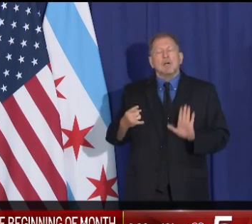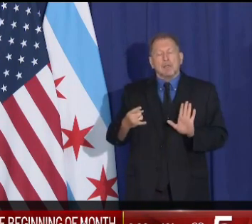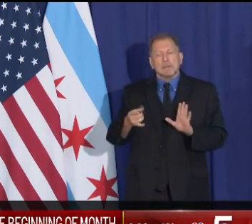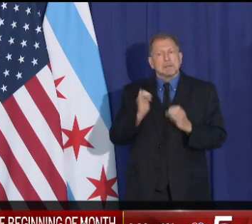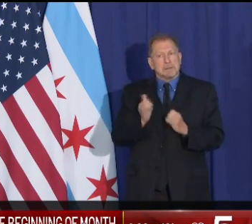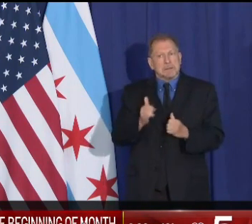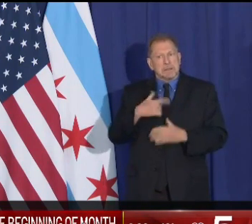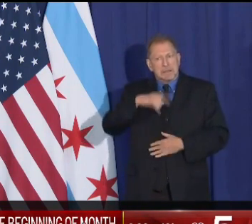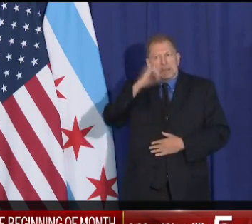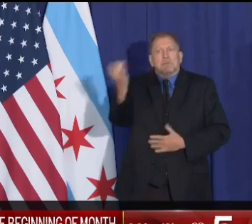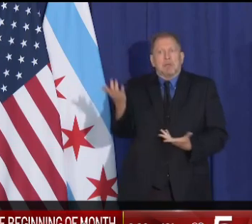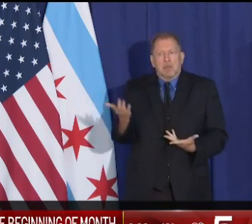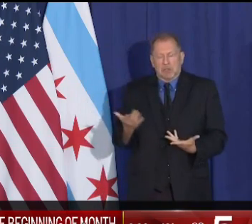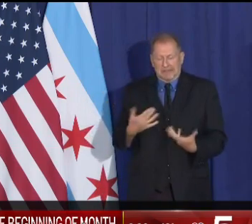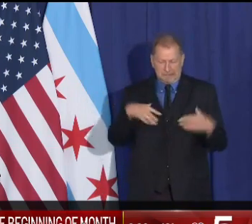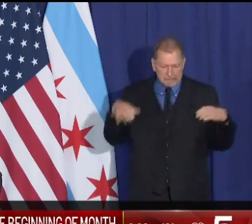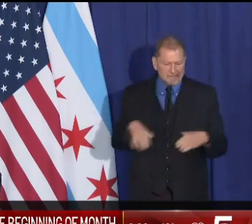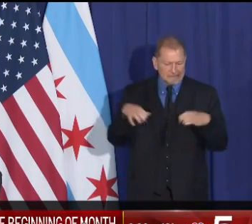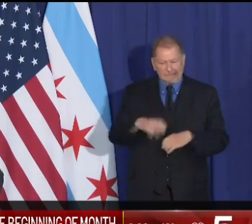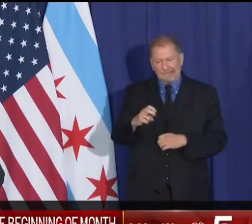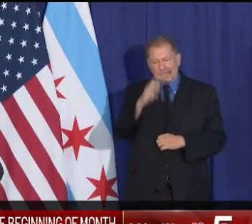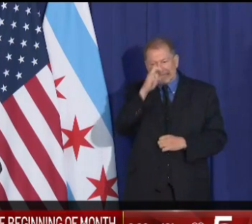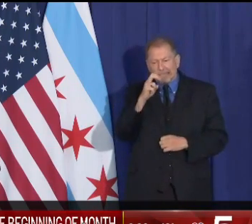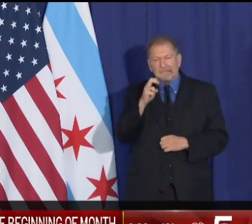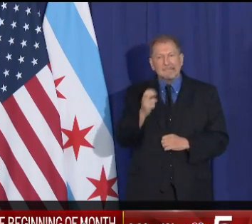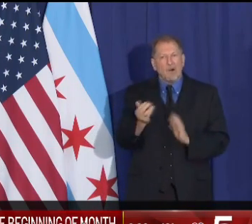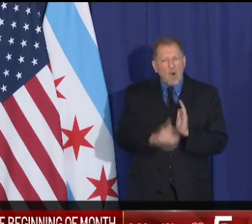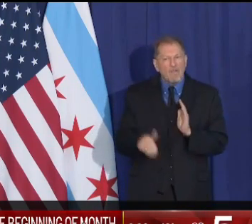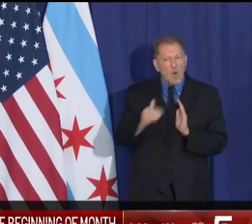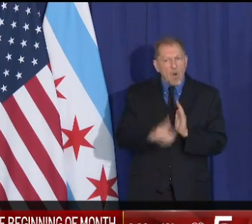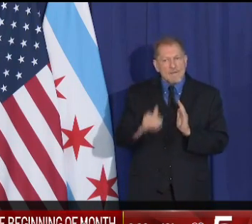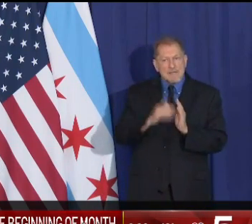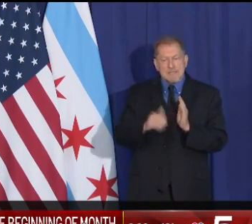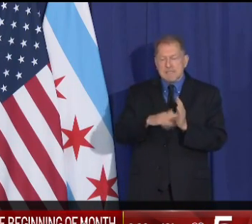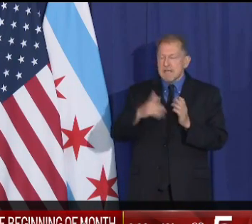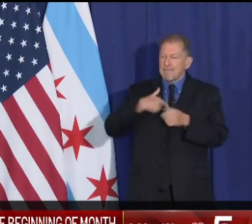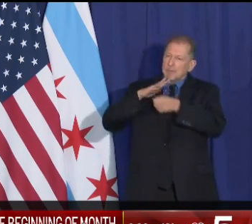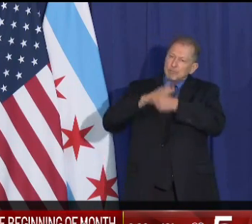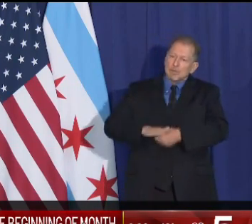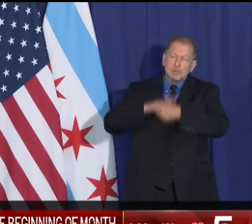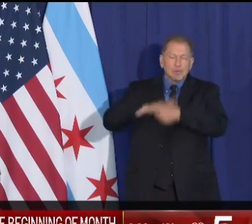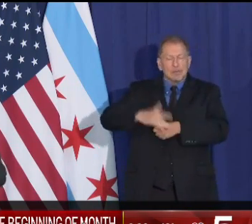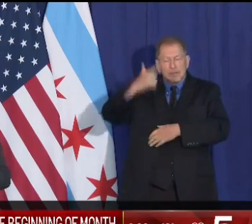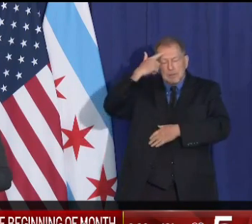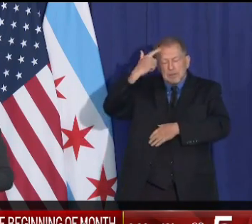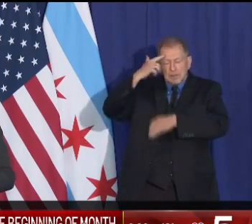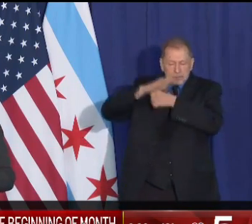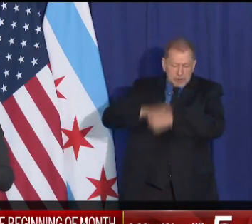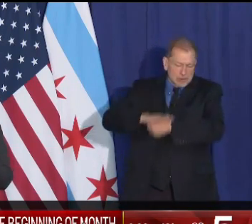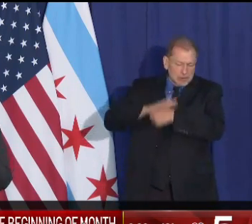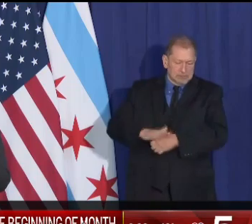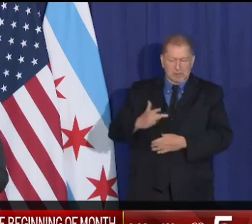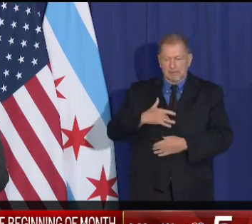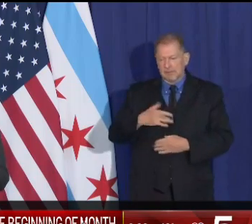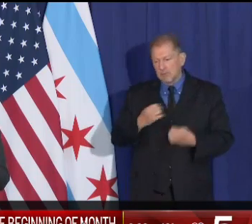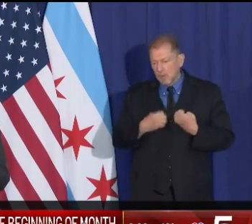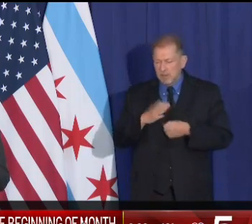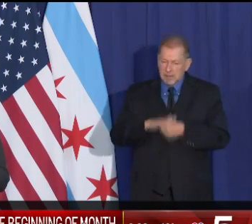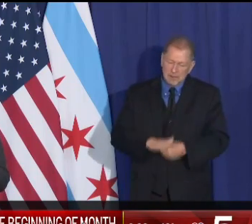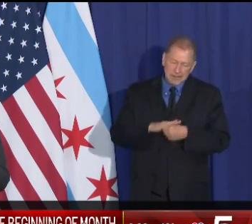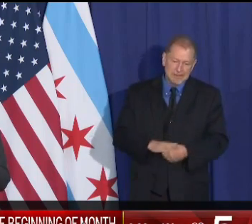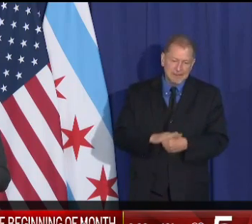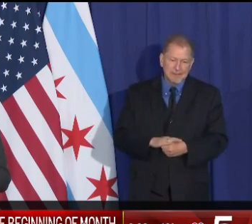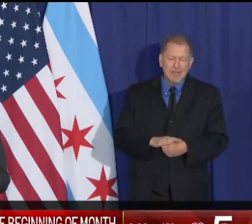being diligent in the fight against COVID takes a psychological toll, takes a physical toll, but we have